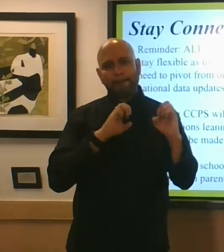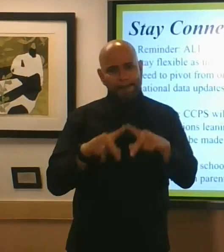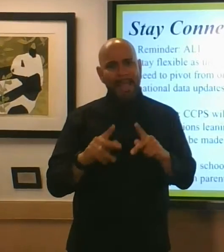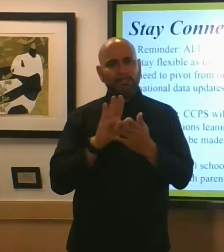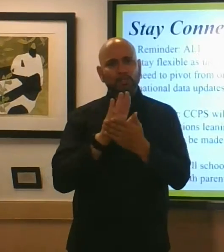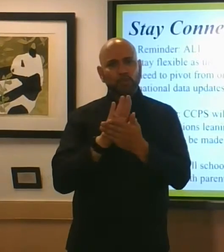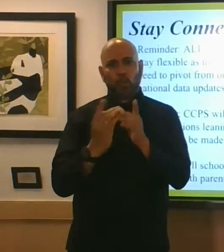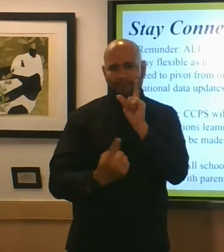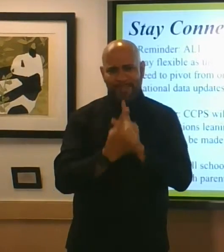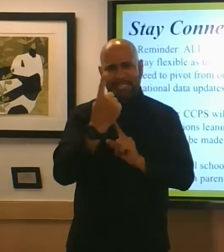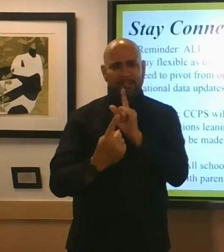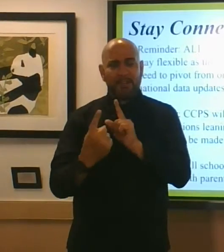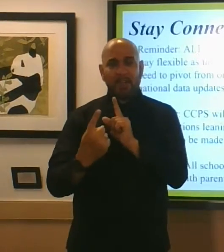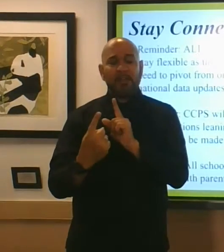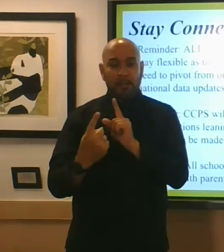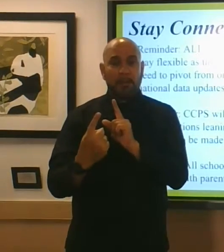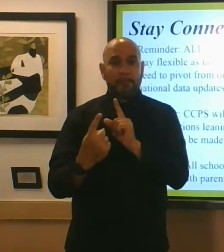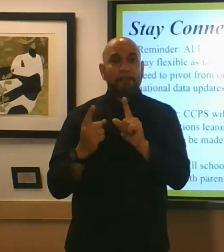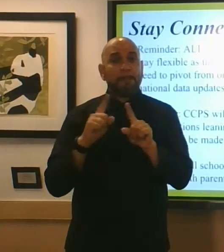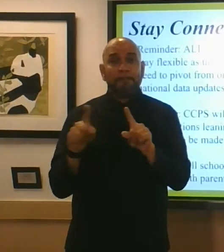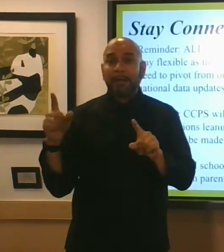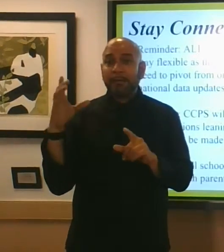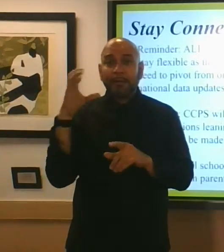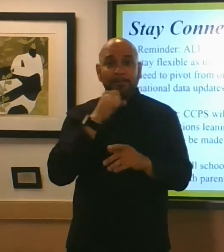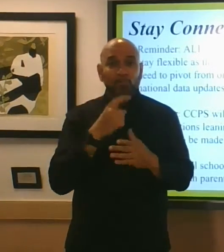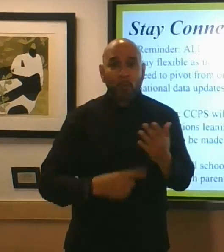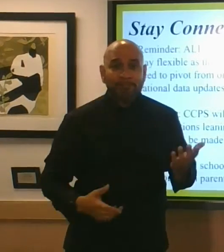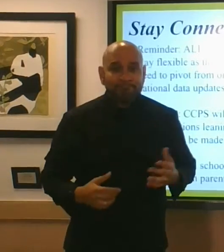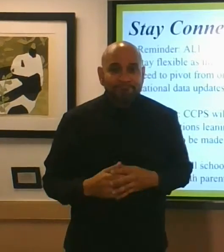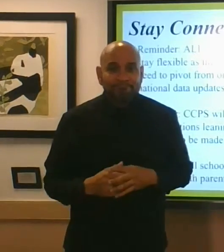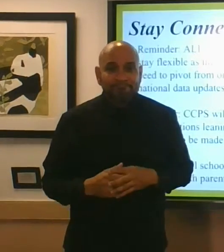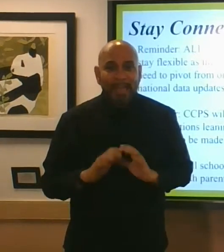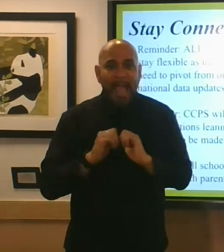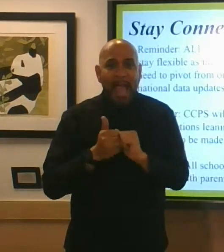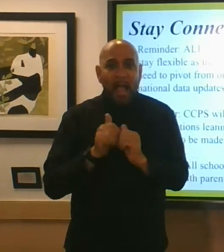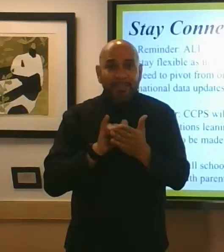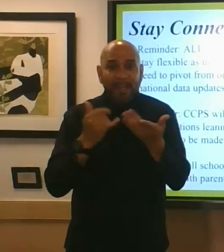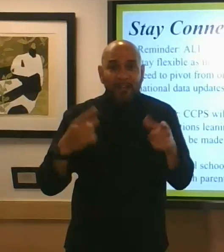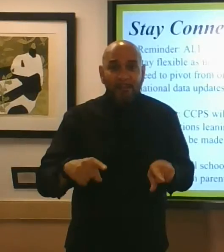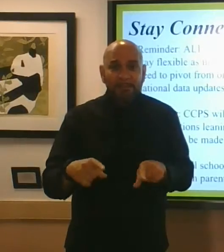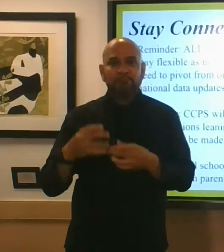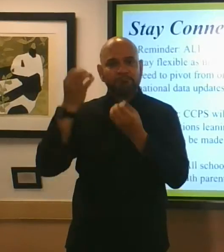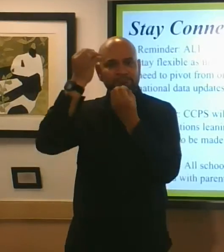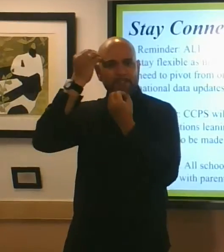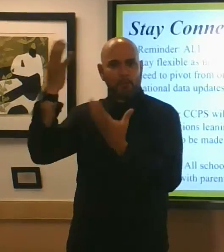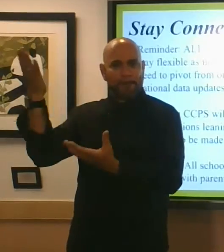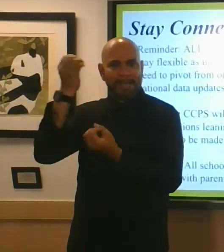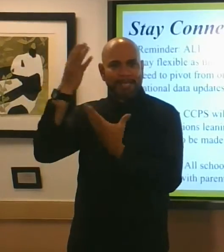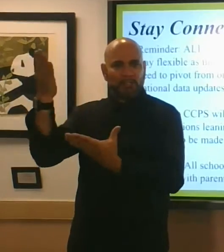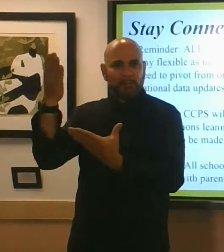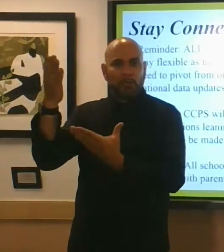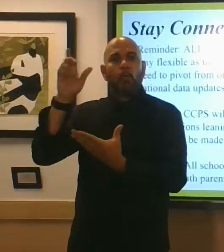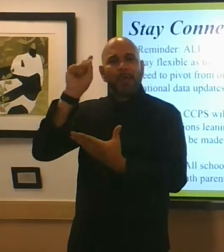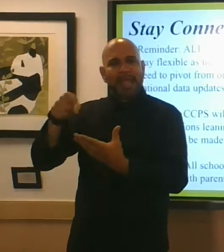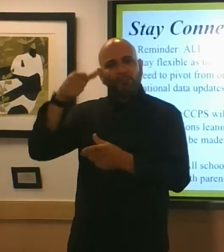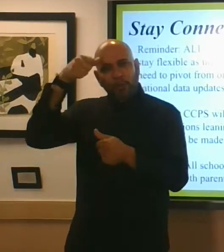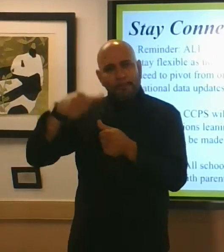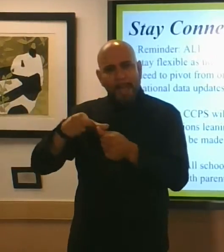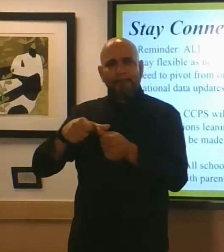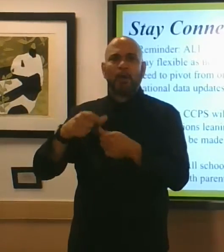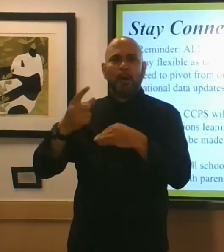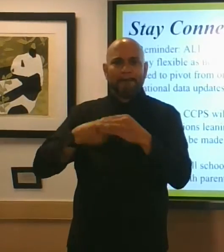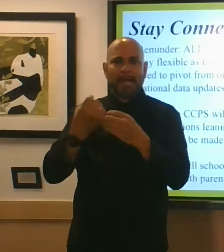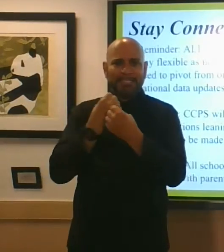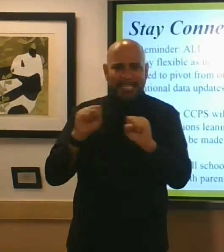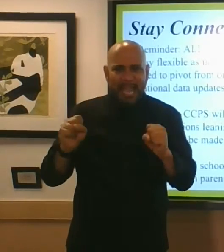love to see our kids come back face to face but guess what you all it's all predicated on the data because we've got to be mindful of safety we've got to